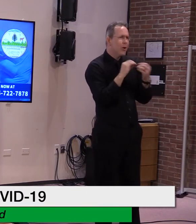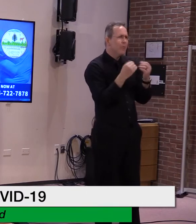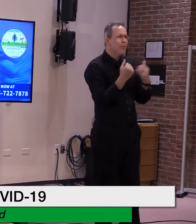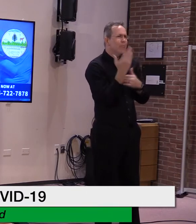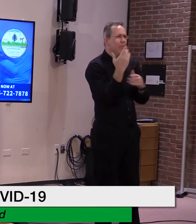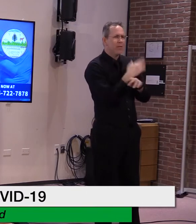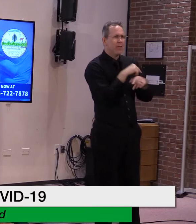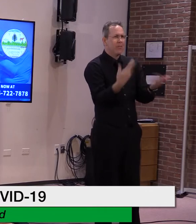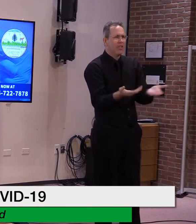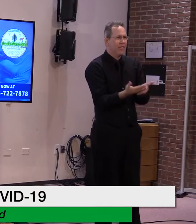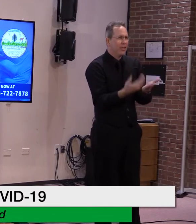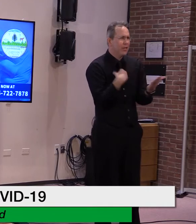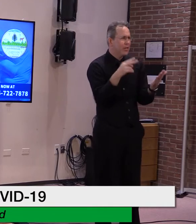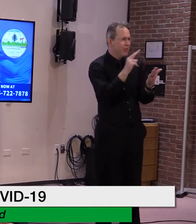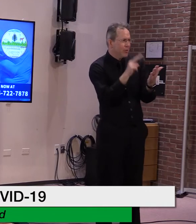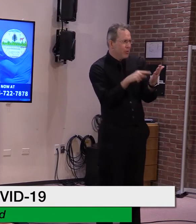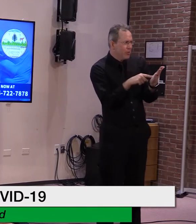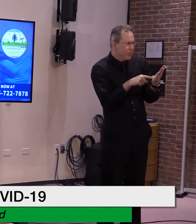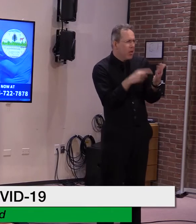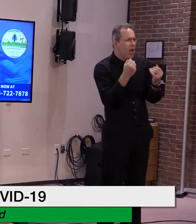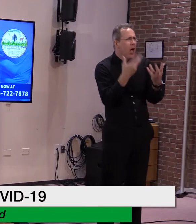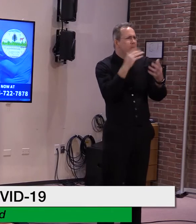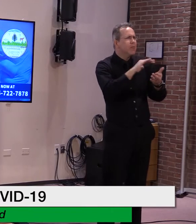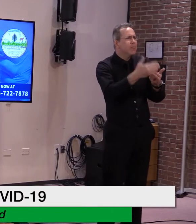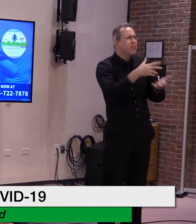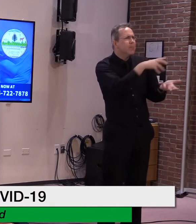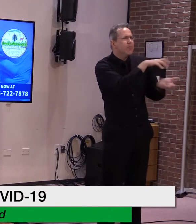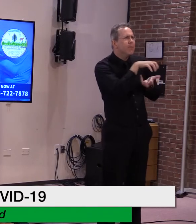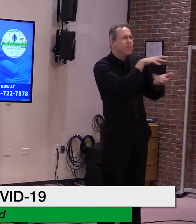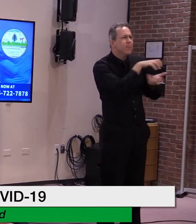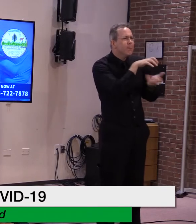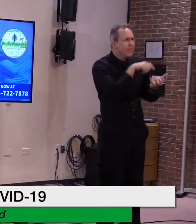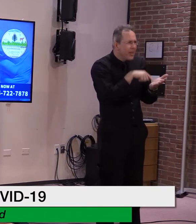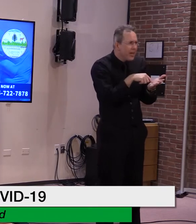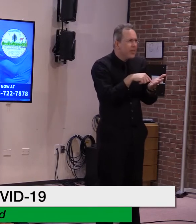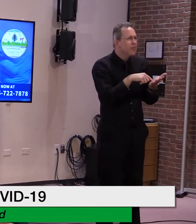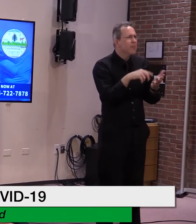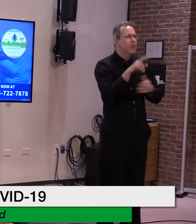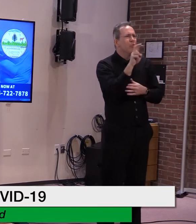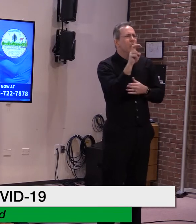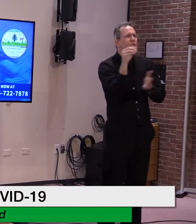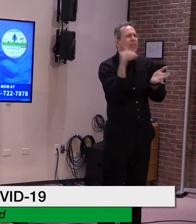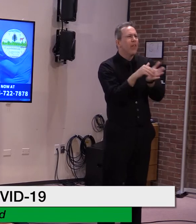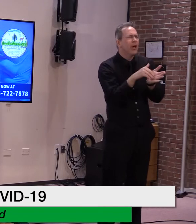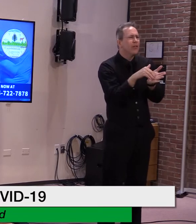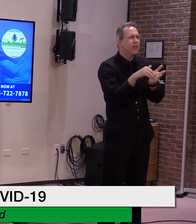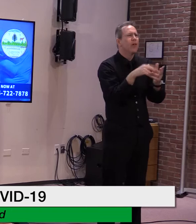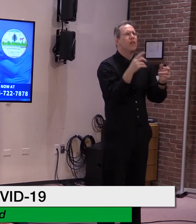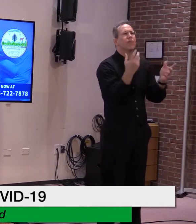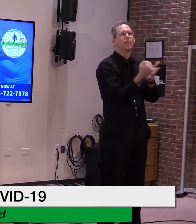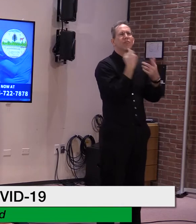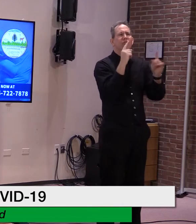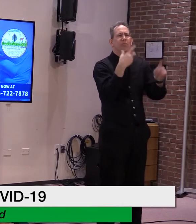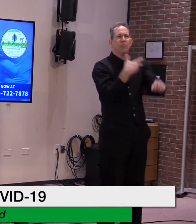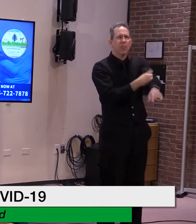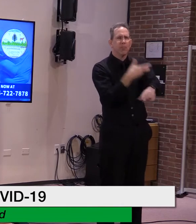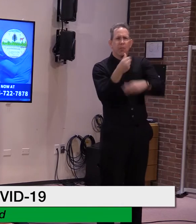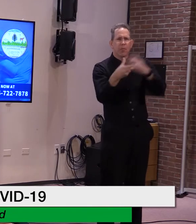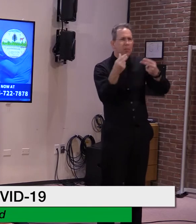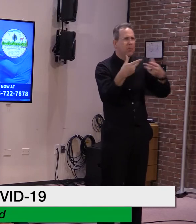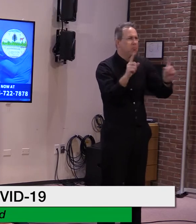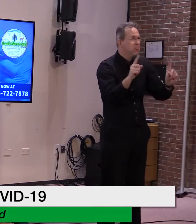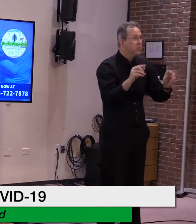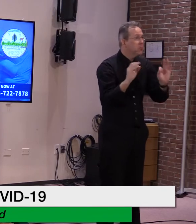to Vermonters. Areas with additional vaccine appointments. I just want to spend a few words